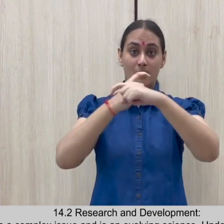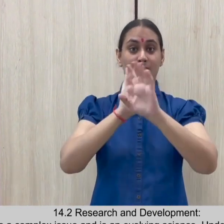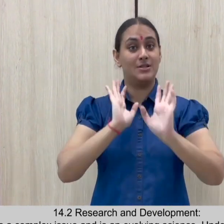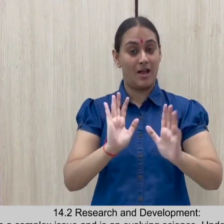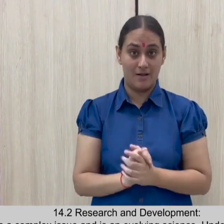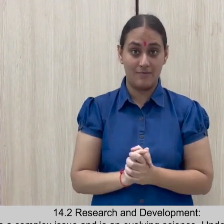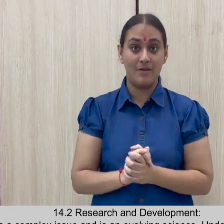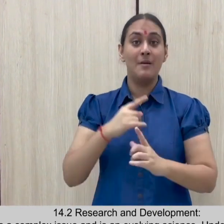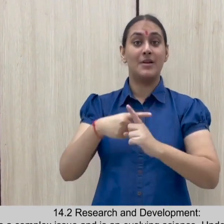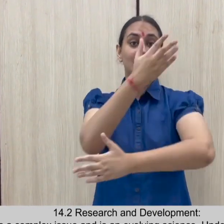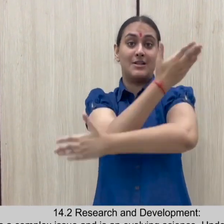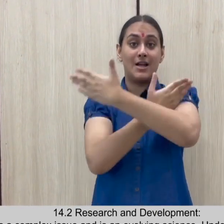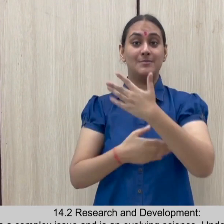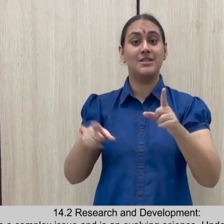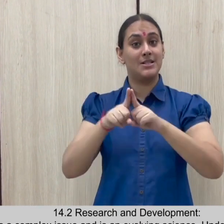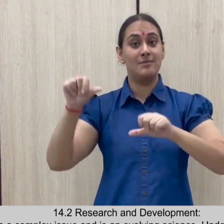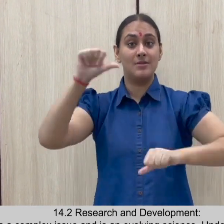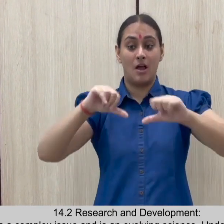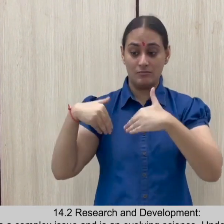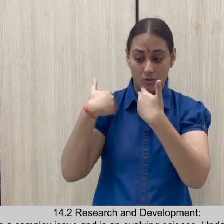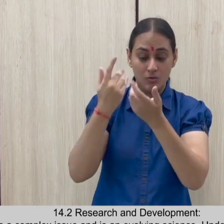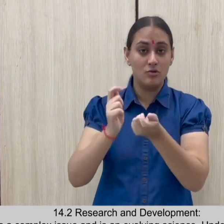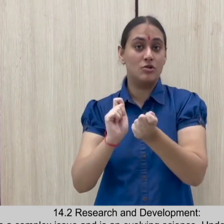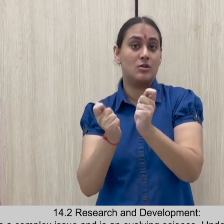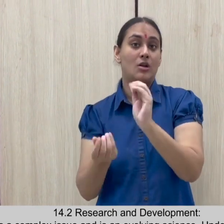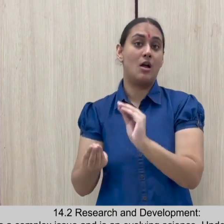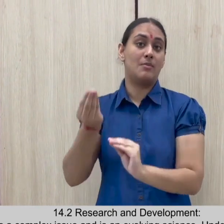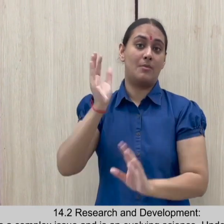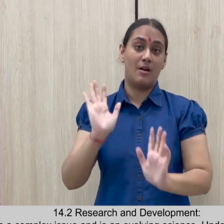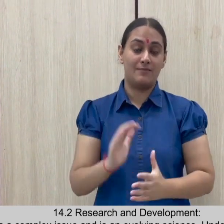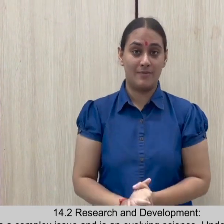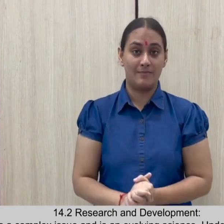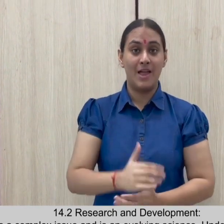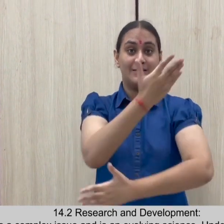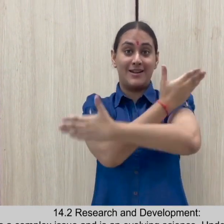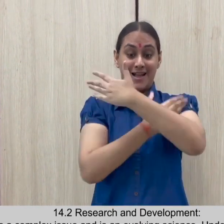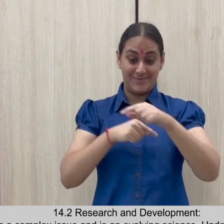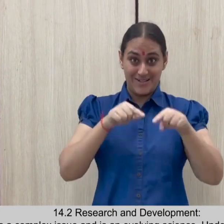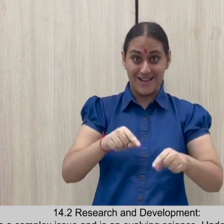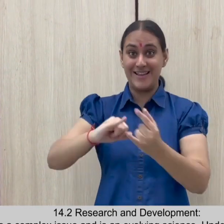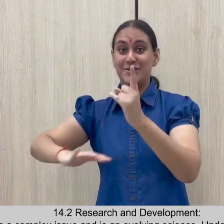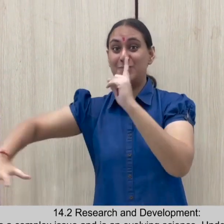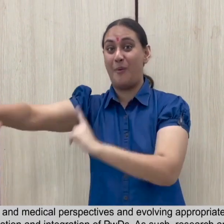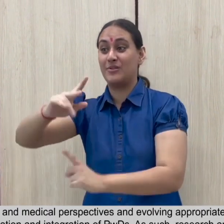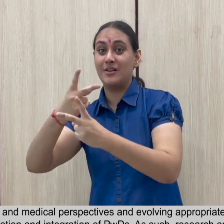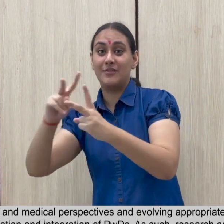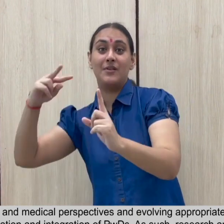Disability is a complex issue and is an evolving science. Understanding disability with ever-changing